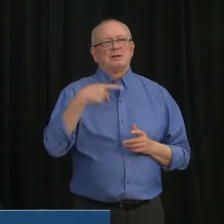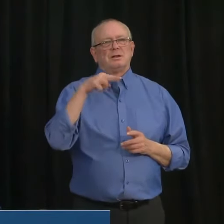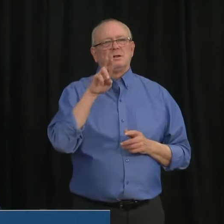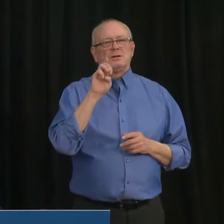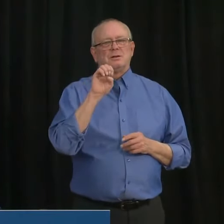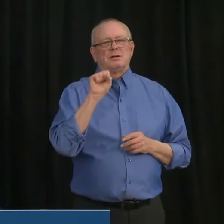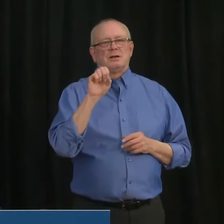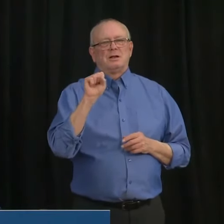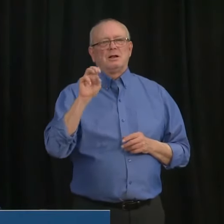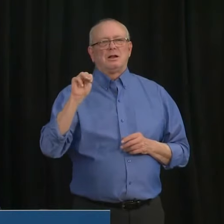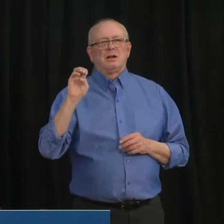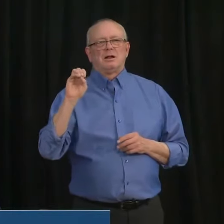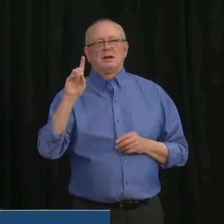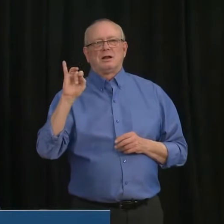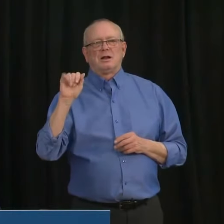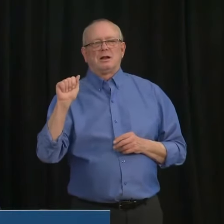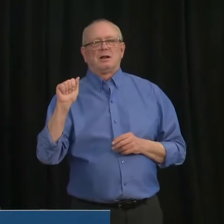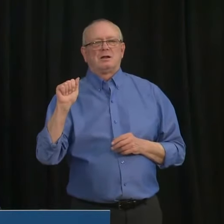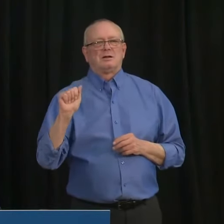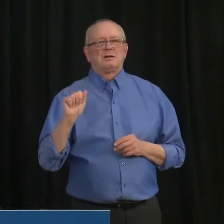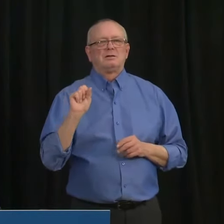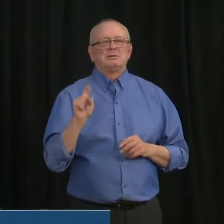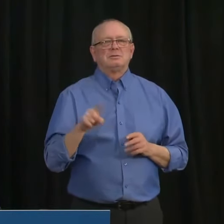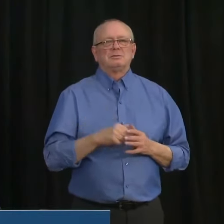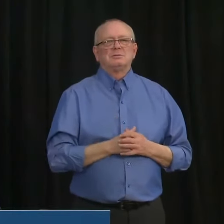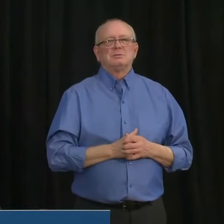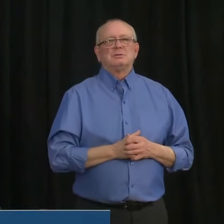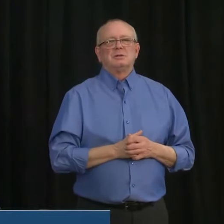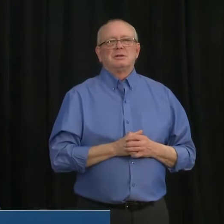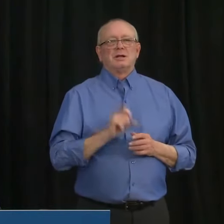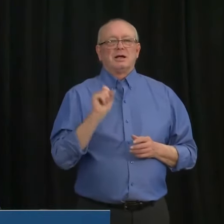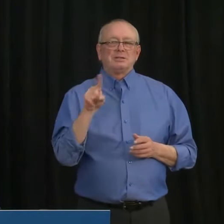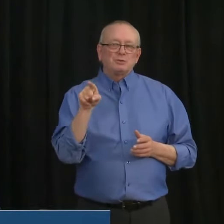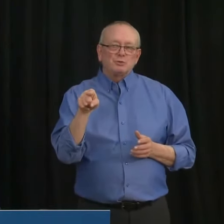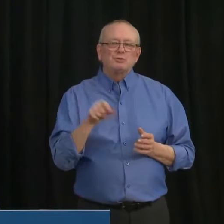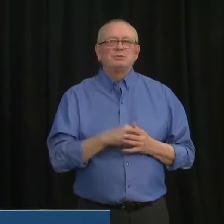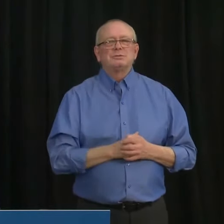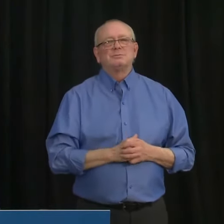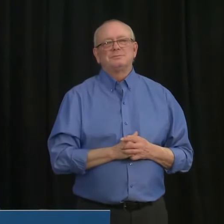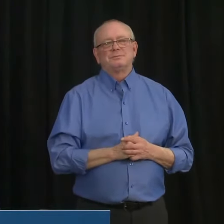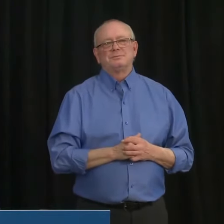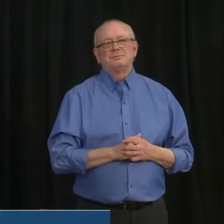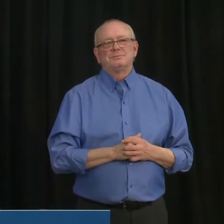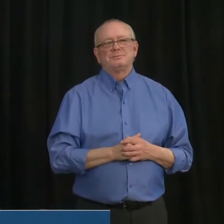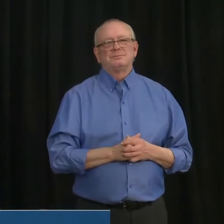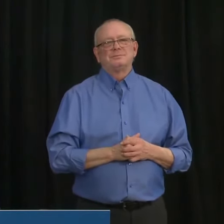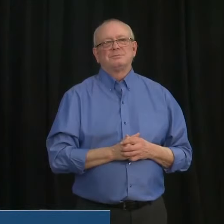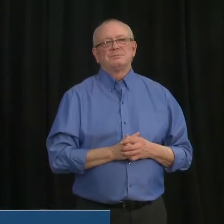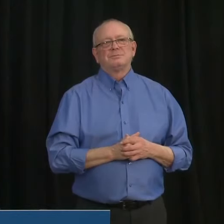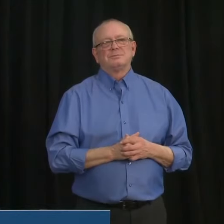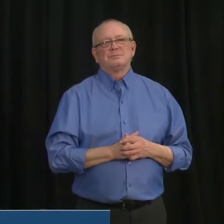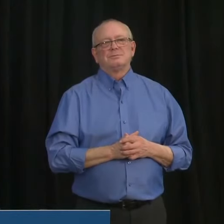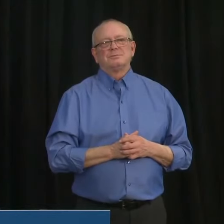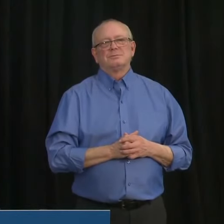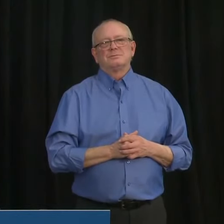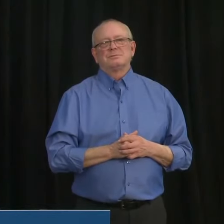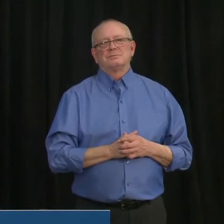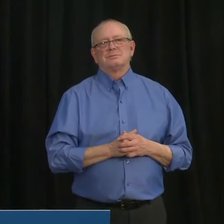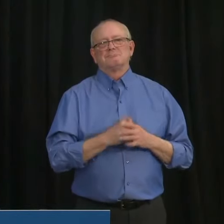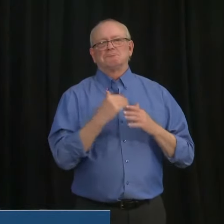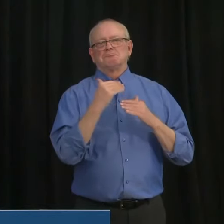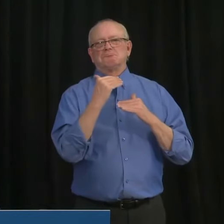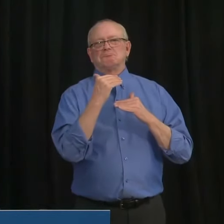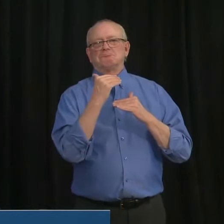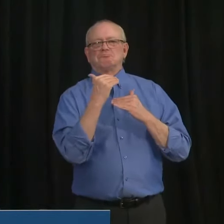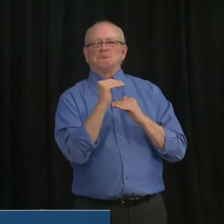Oh, uh, hi, Premier. I'm just wondering, um, this, uh, restriction on stores having, not